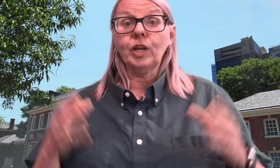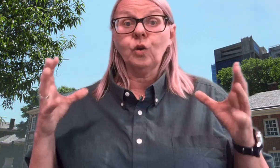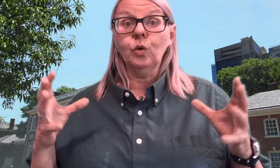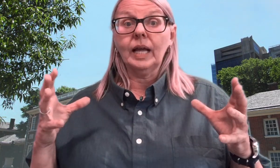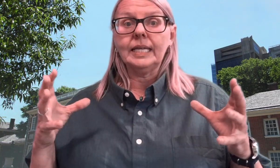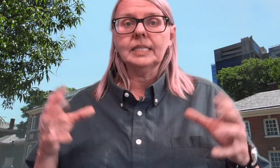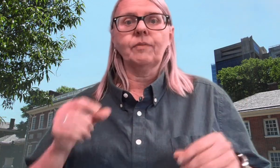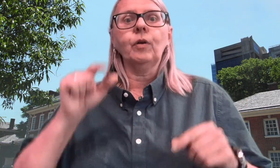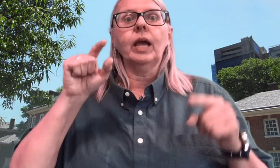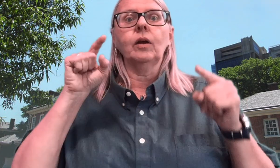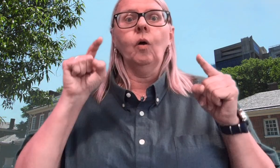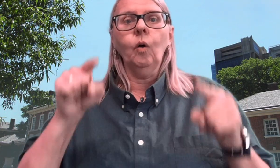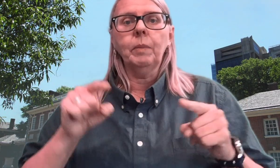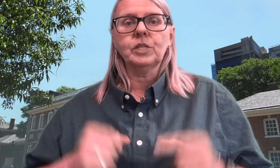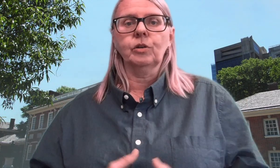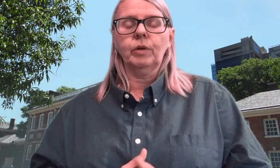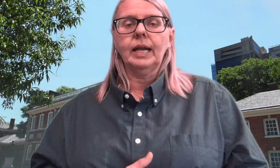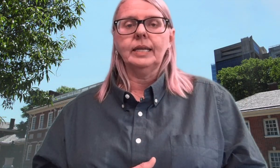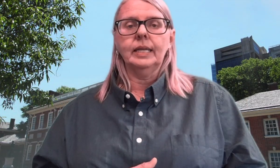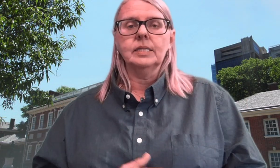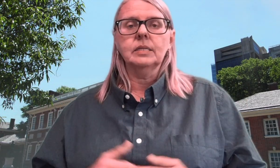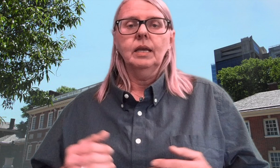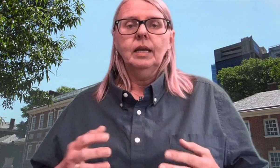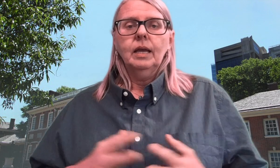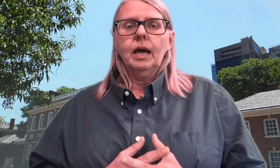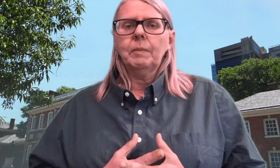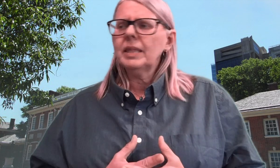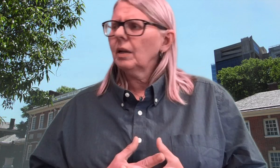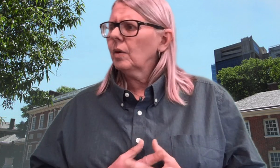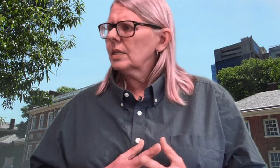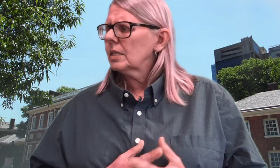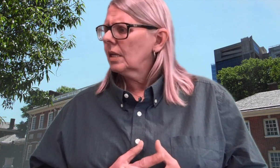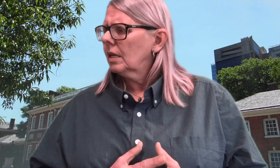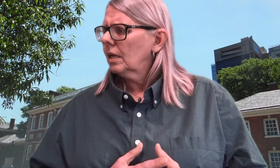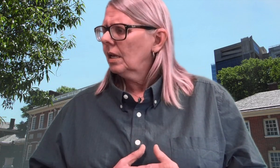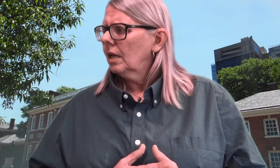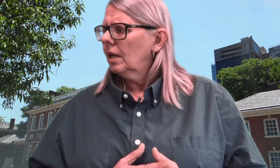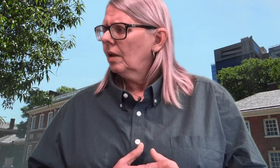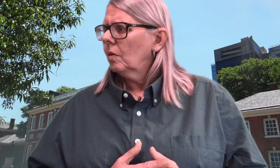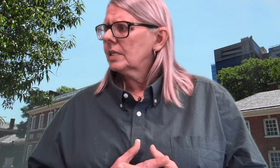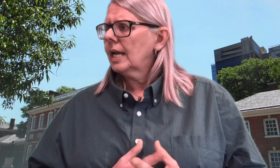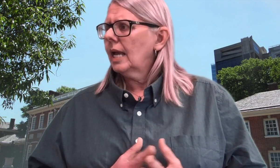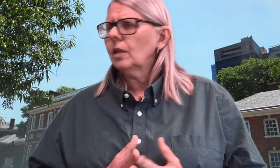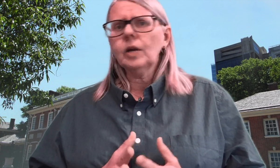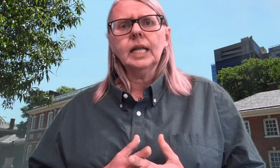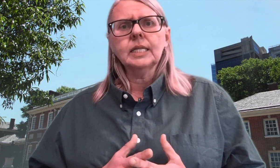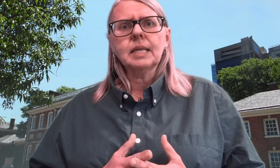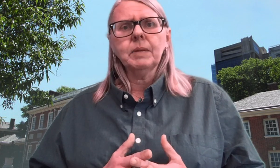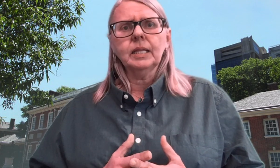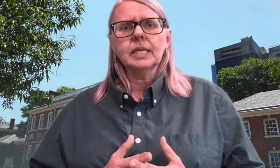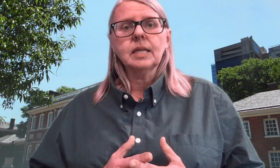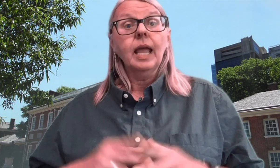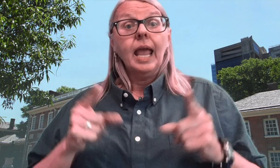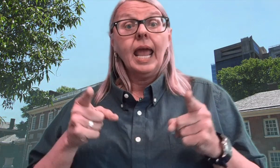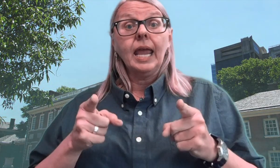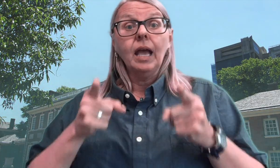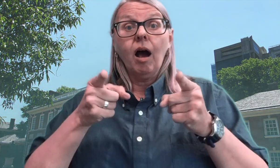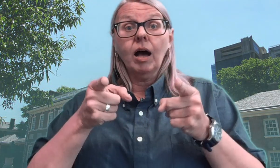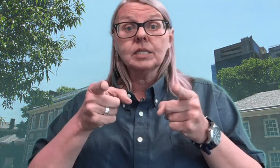cool ideas. I've already gotten a whole bunch of great ideas. I think it was, was it Elle or Ella sent me a list? Hey, awesome